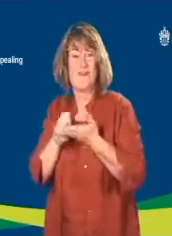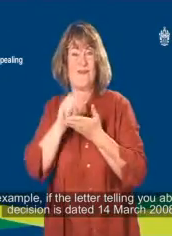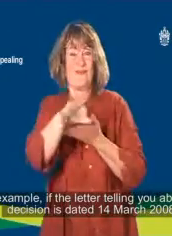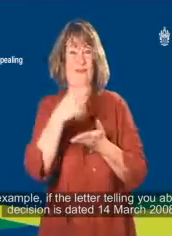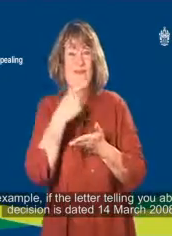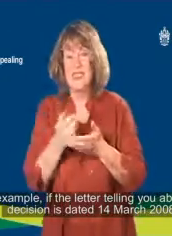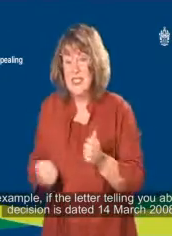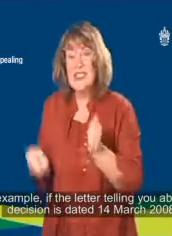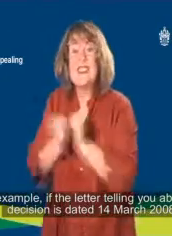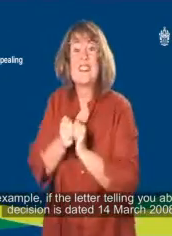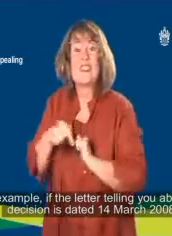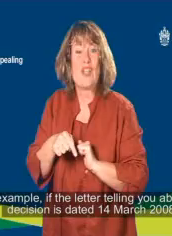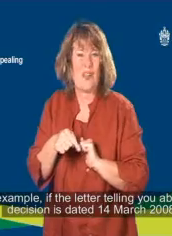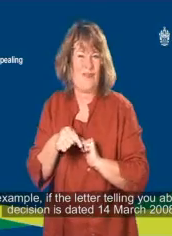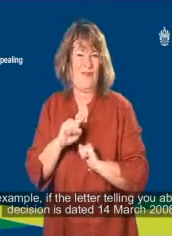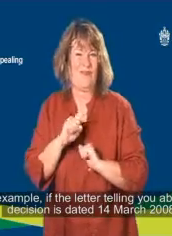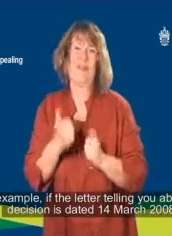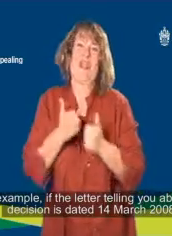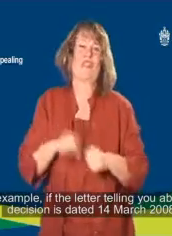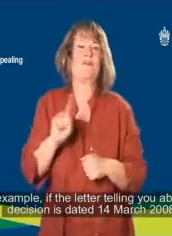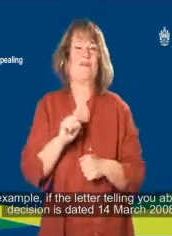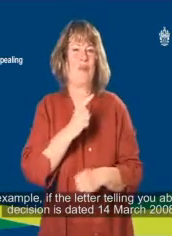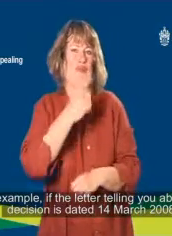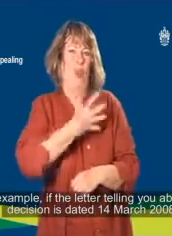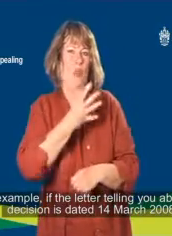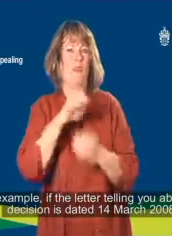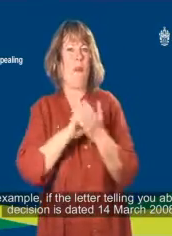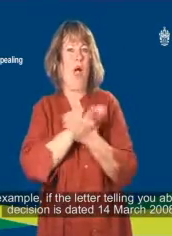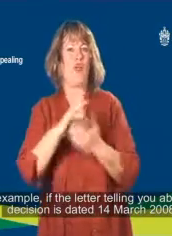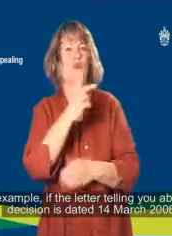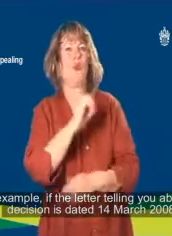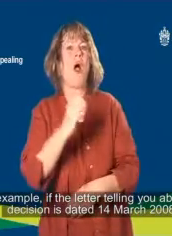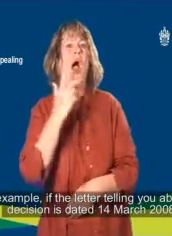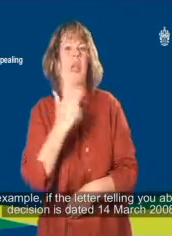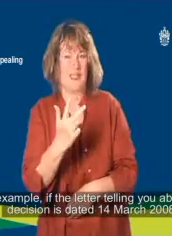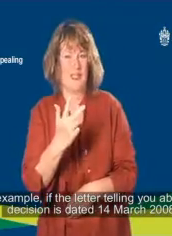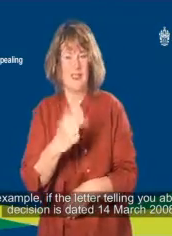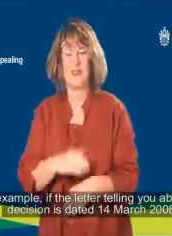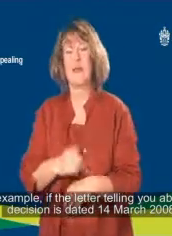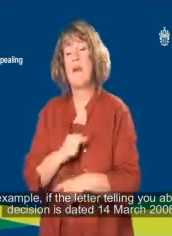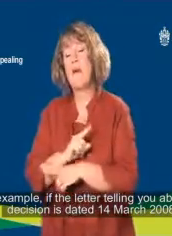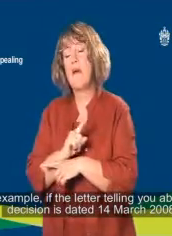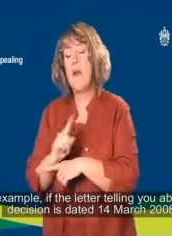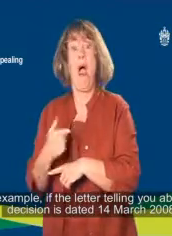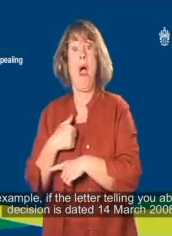for example, if the letter telling you about the decision is dated 14th March 2008